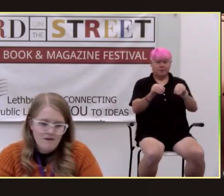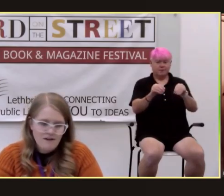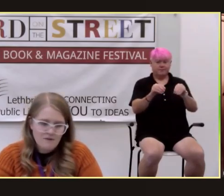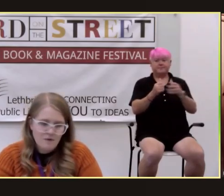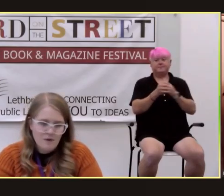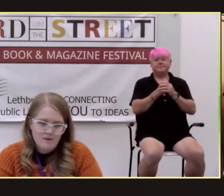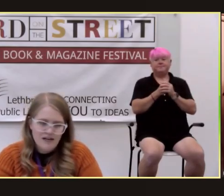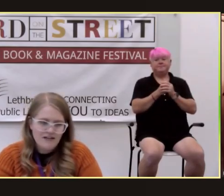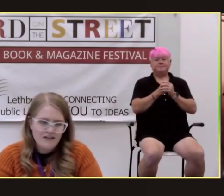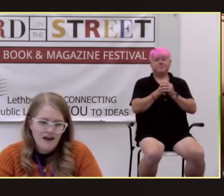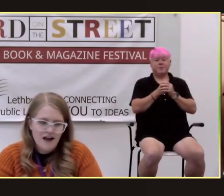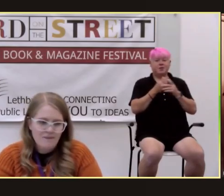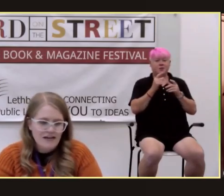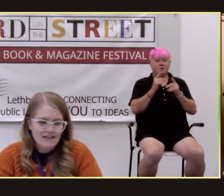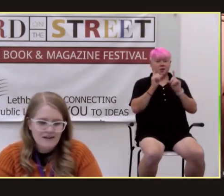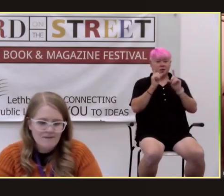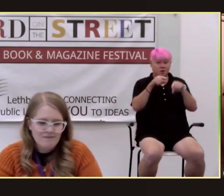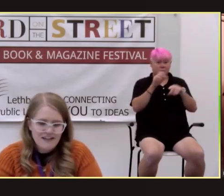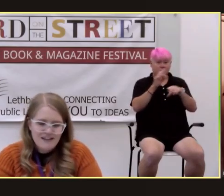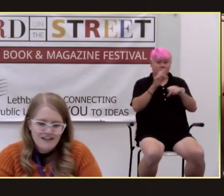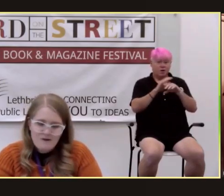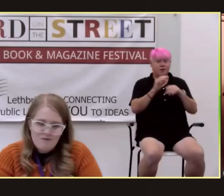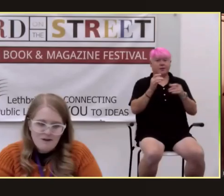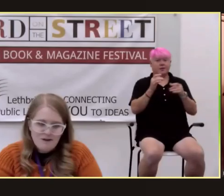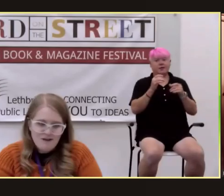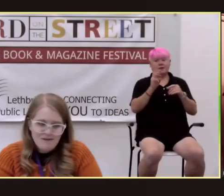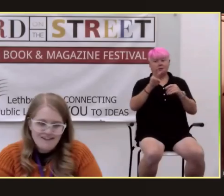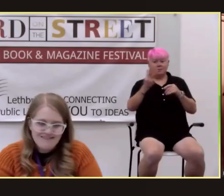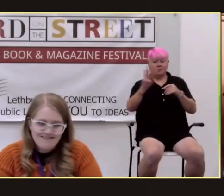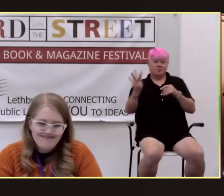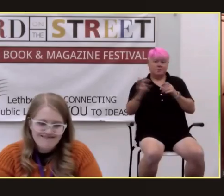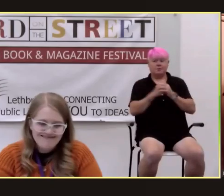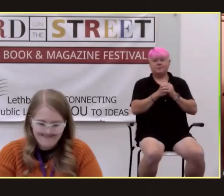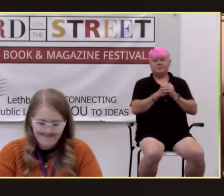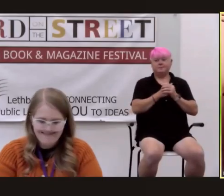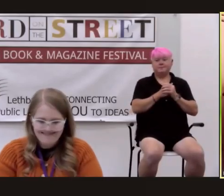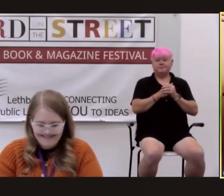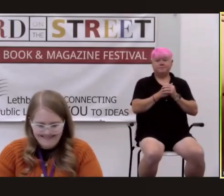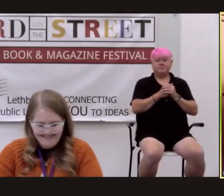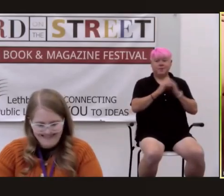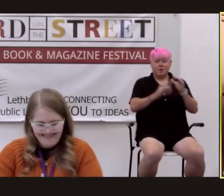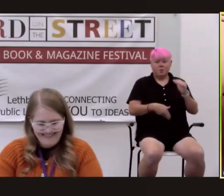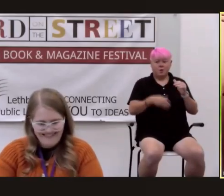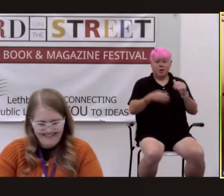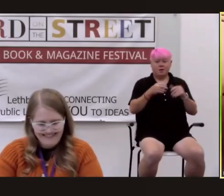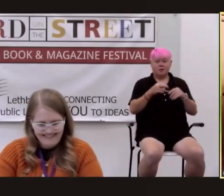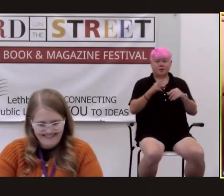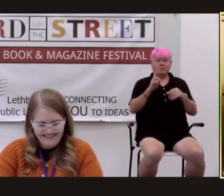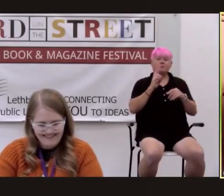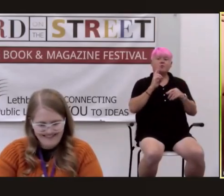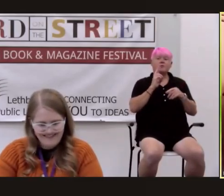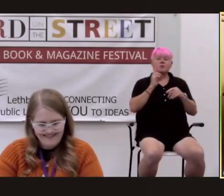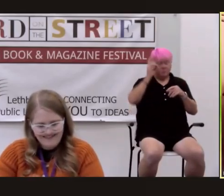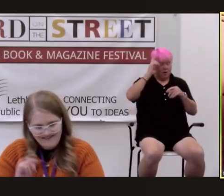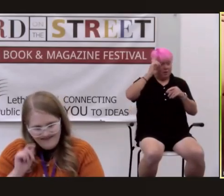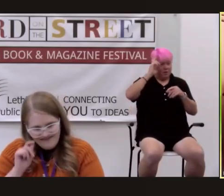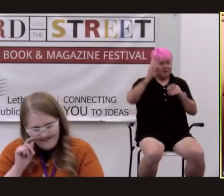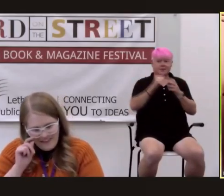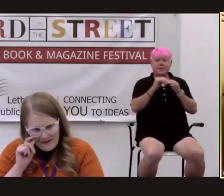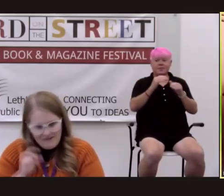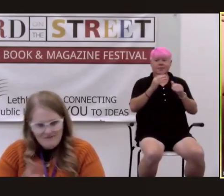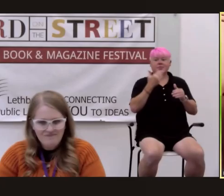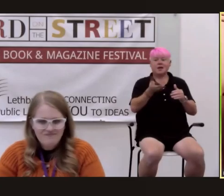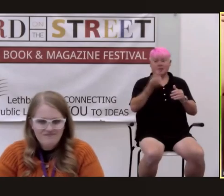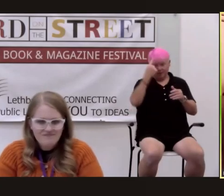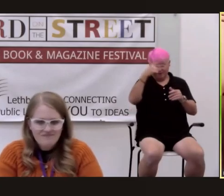festival website um at any time so welcome robert thank you so much caroline thank you for having me here first off